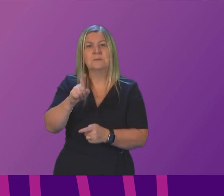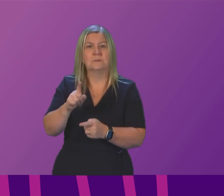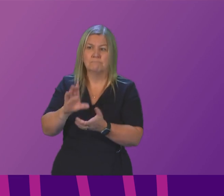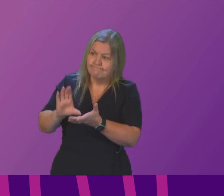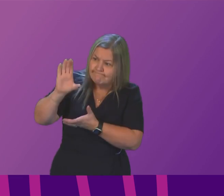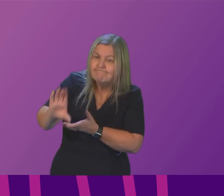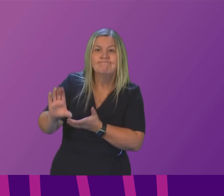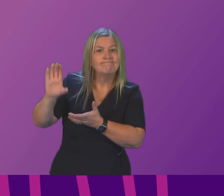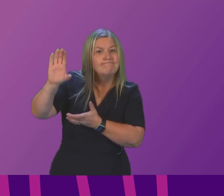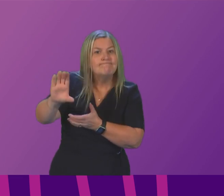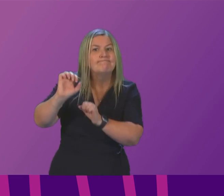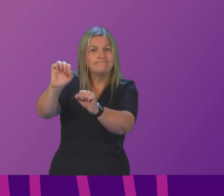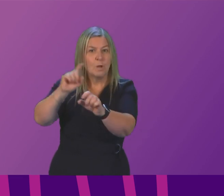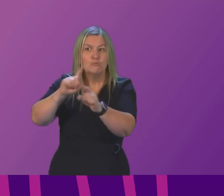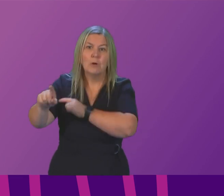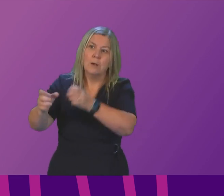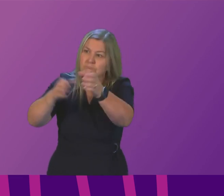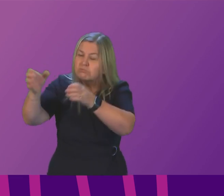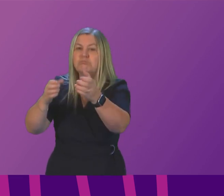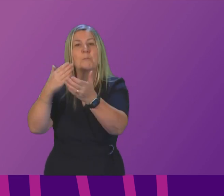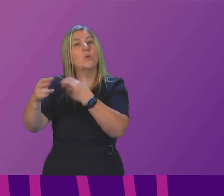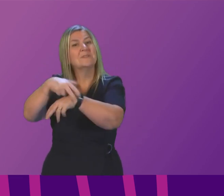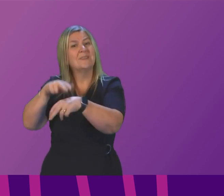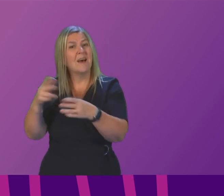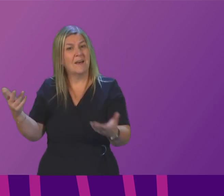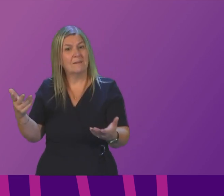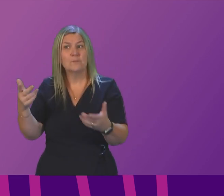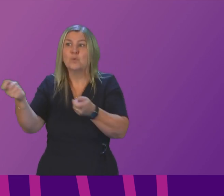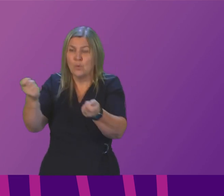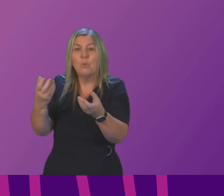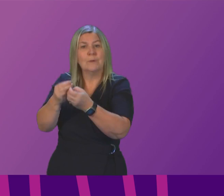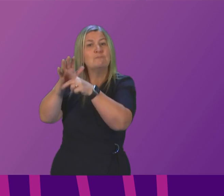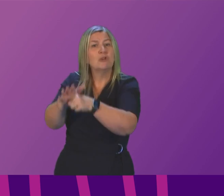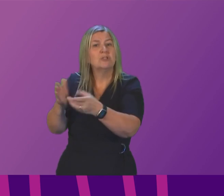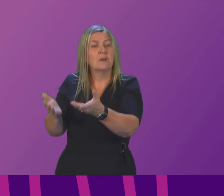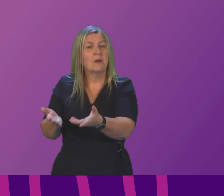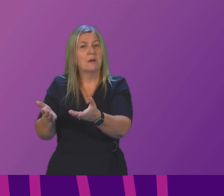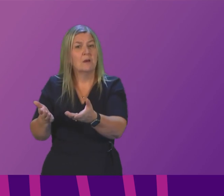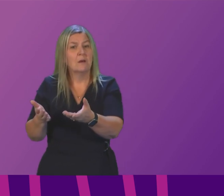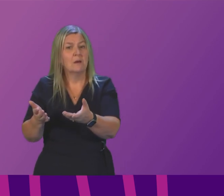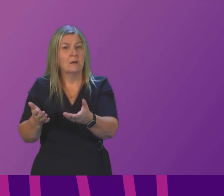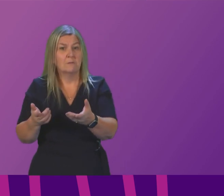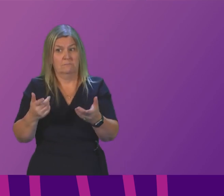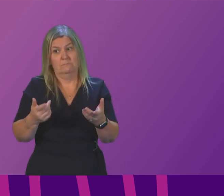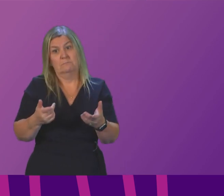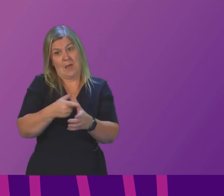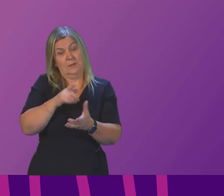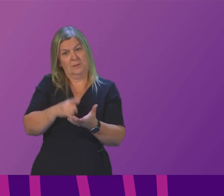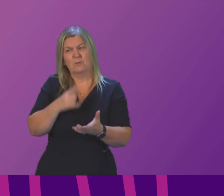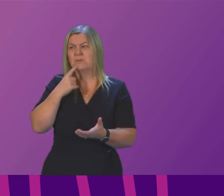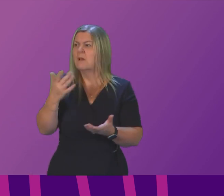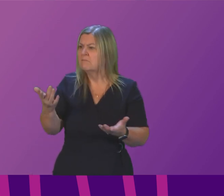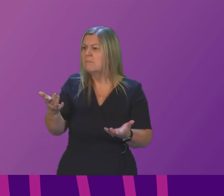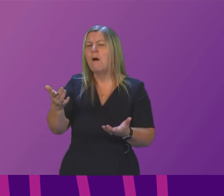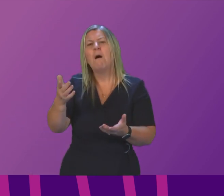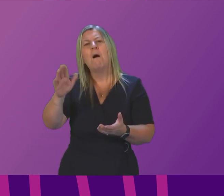more staff into our health service to help deal with that pressure similarly in terms Anasarwar stood up and said that we were somehow